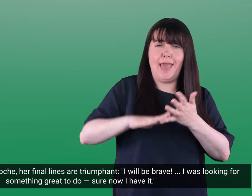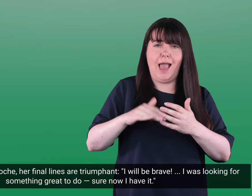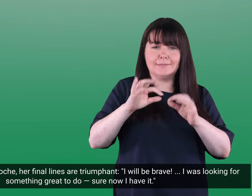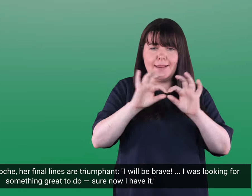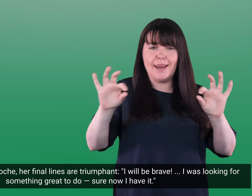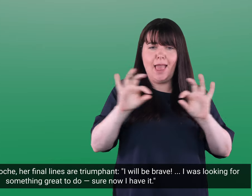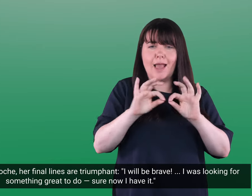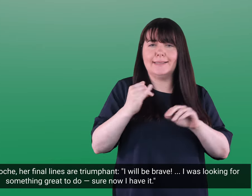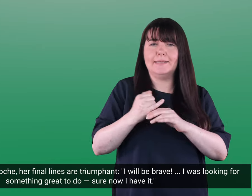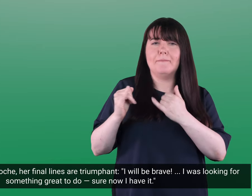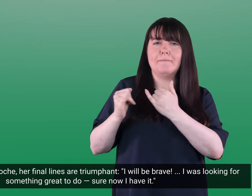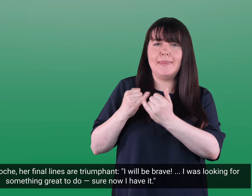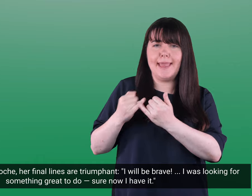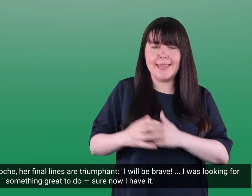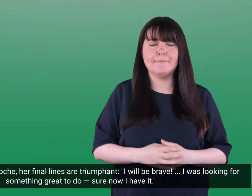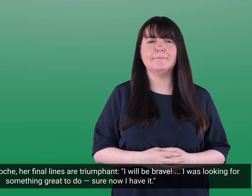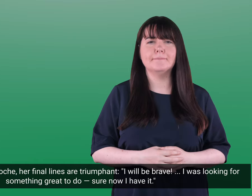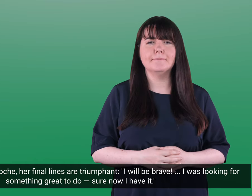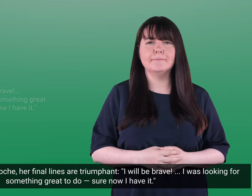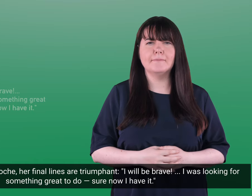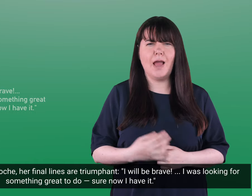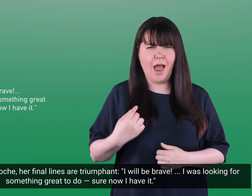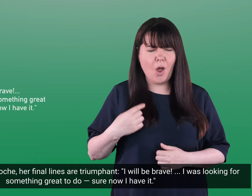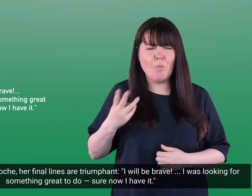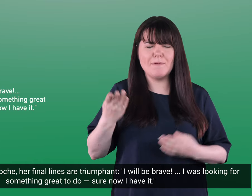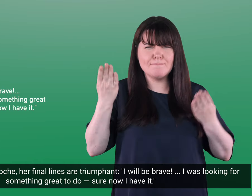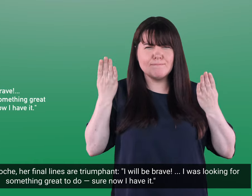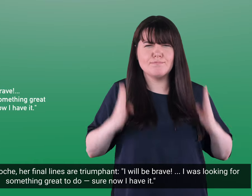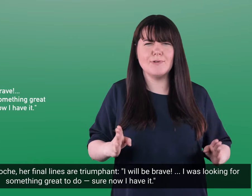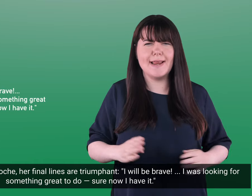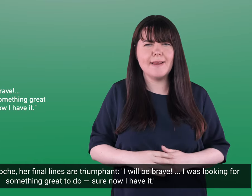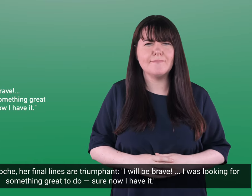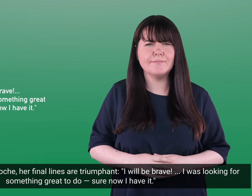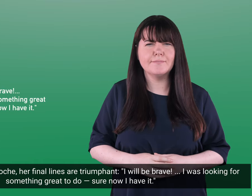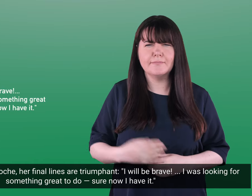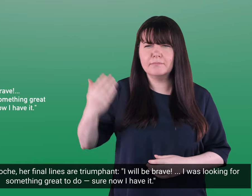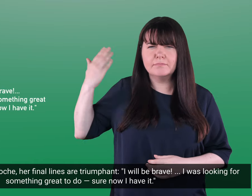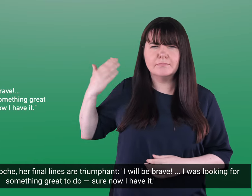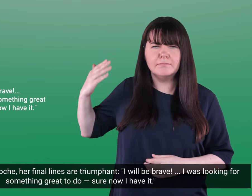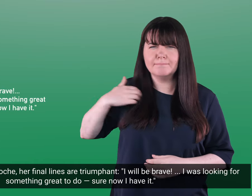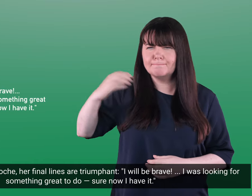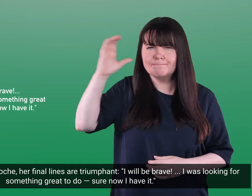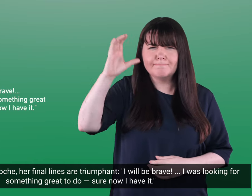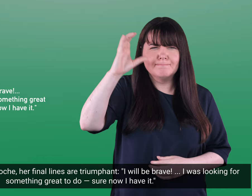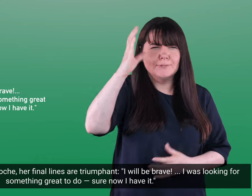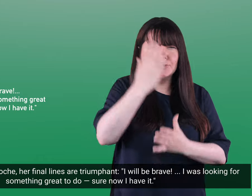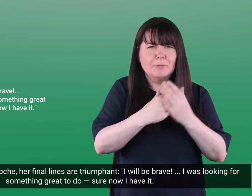Roach her final lines are triumphant I will be brave I was looking for something great to